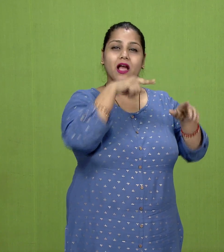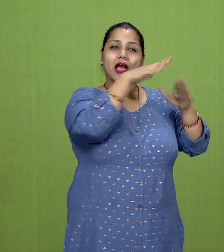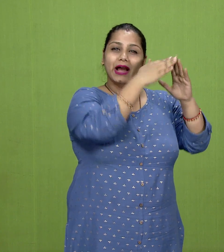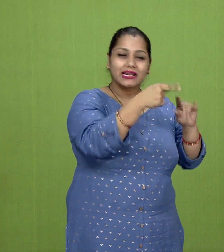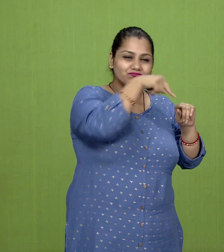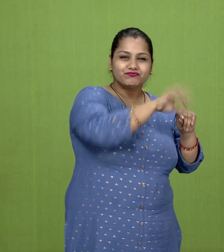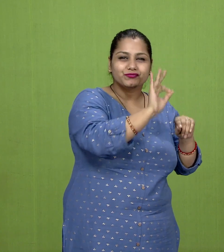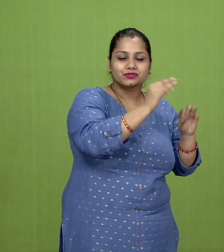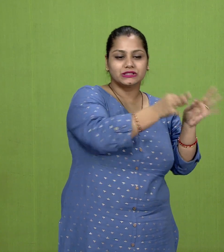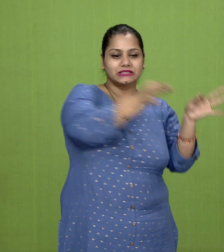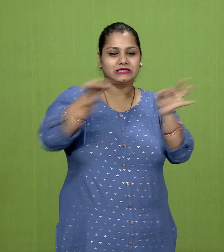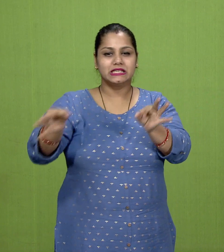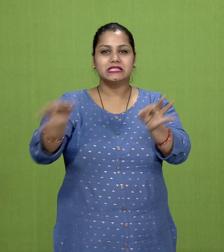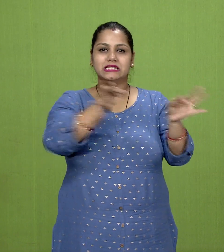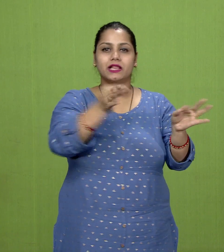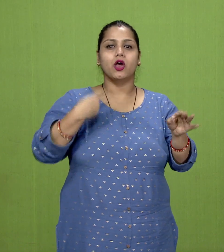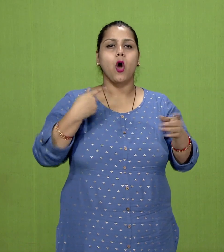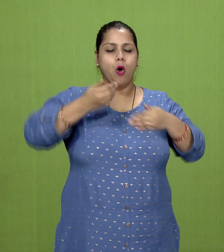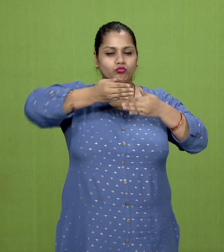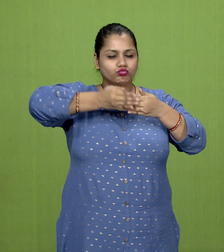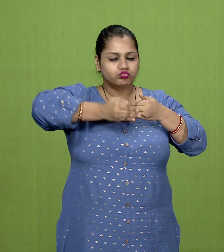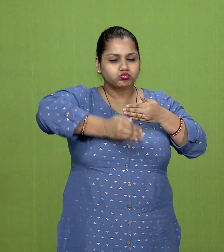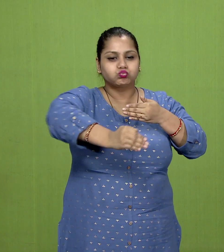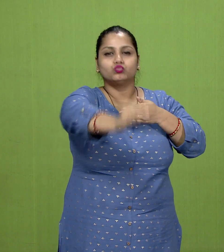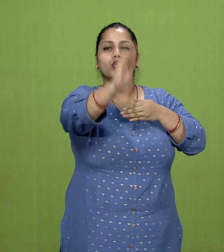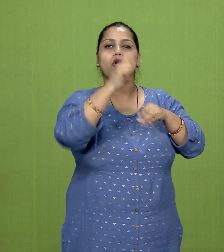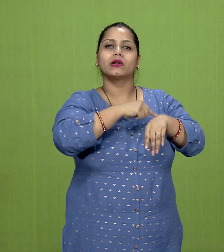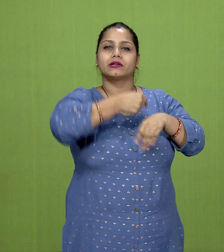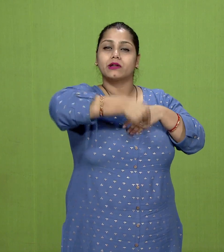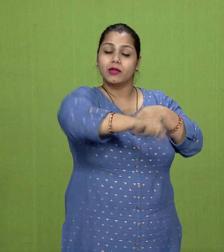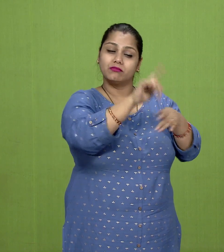and did not stay for long at any place